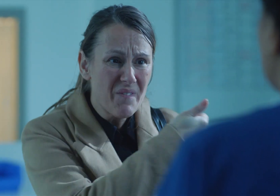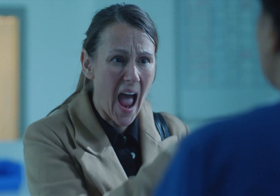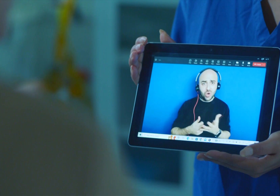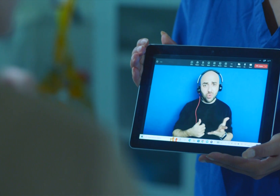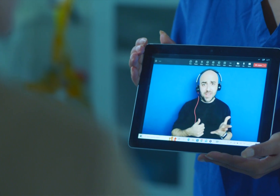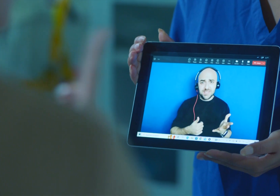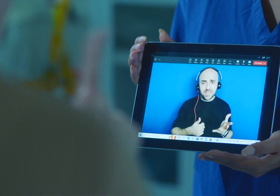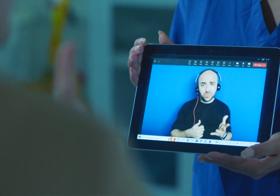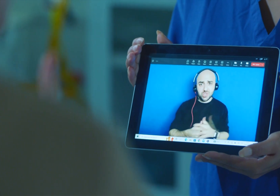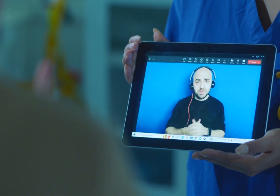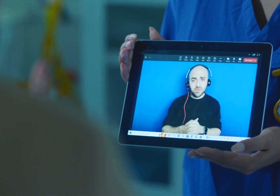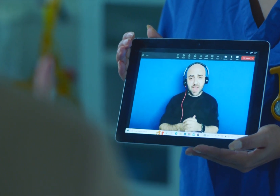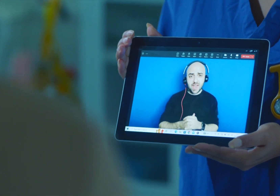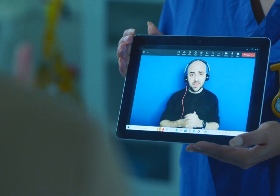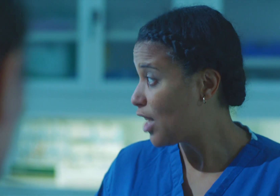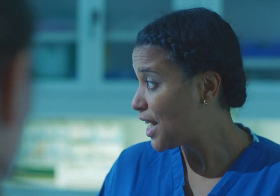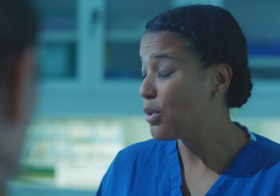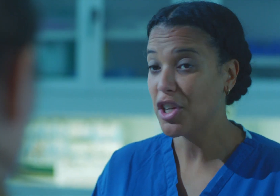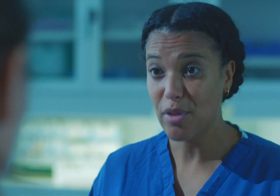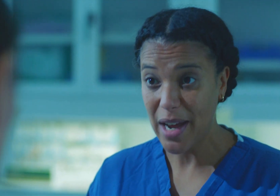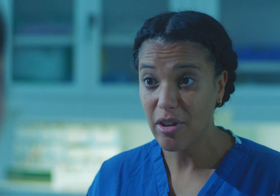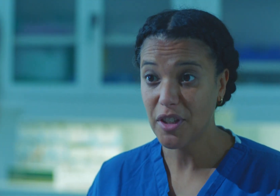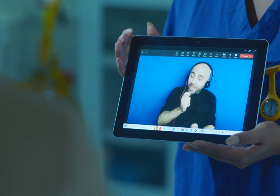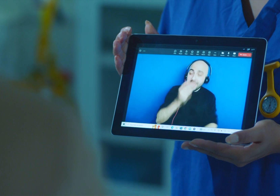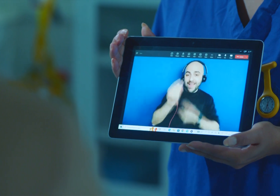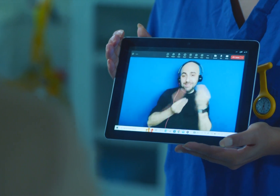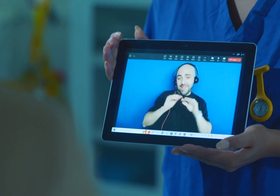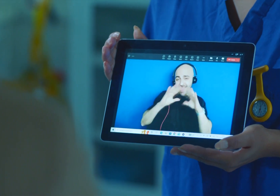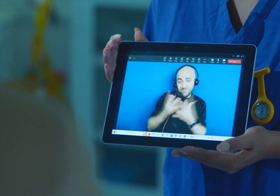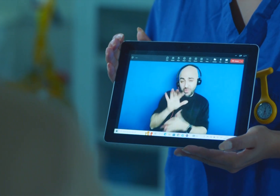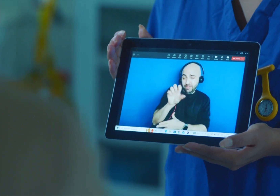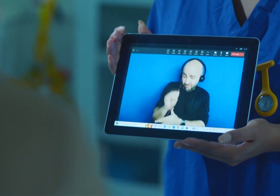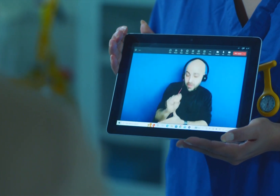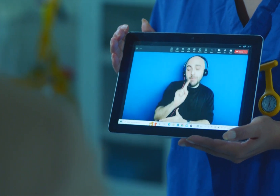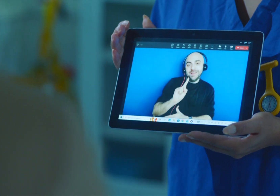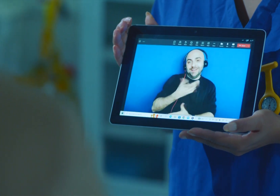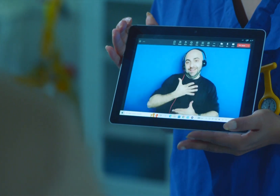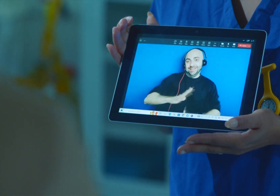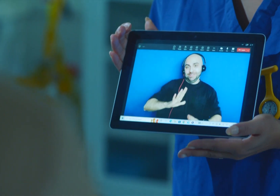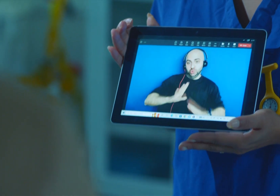What is this? What should be okay? Right now we're going to prepare her for surgery, and then I'm going to explain everything to you in a moment.